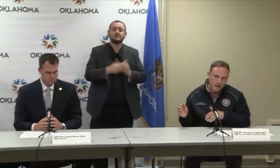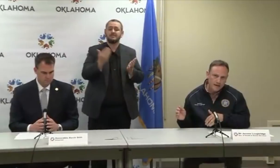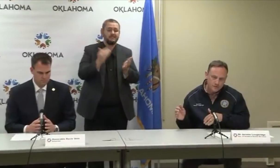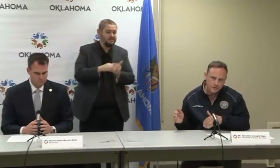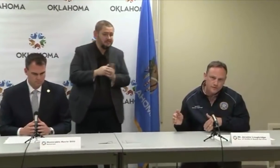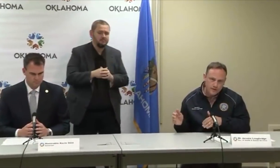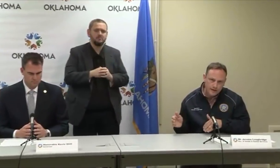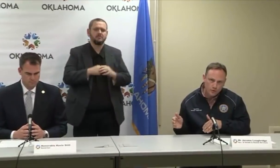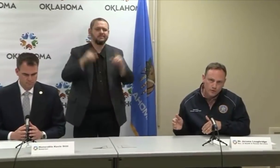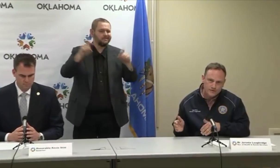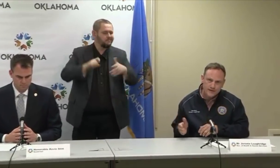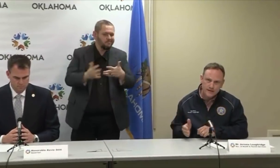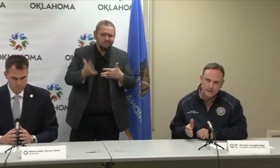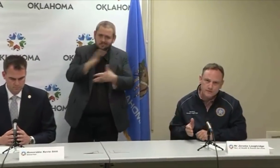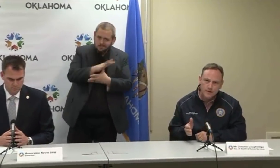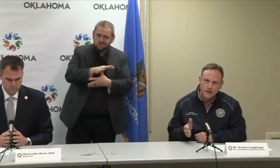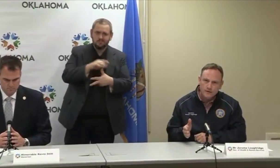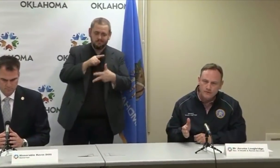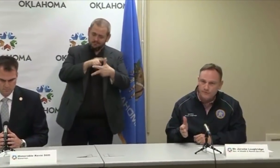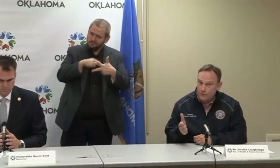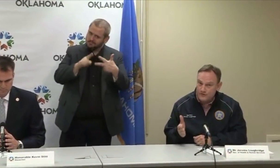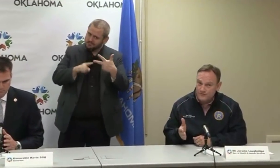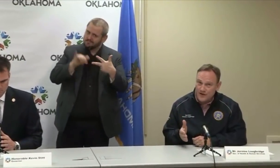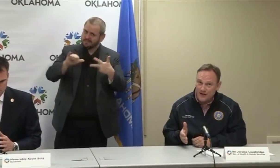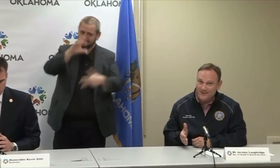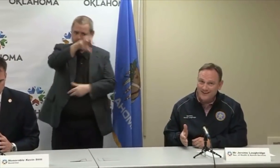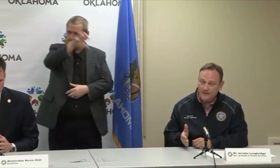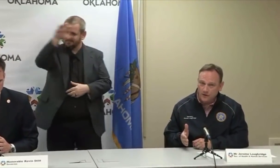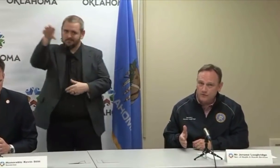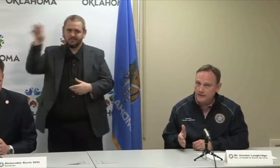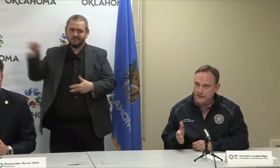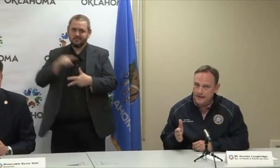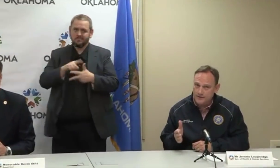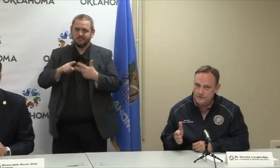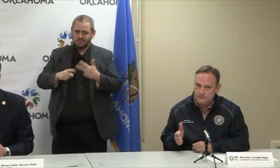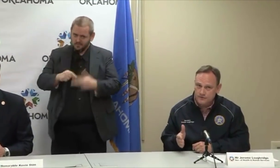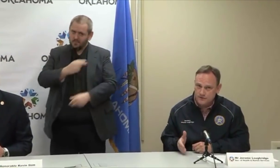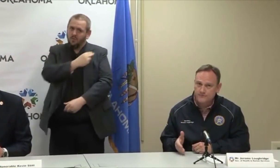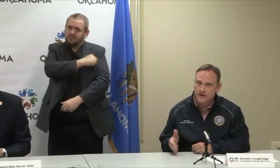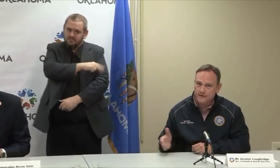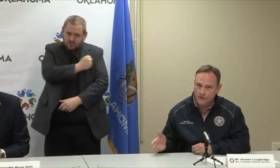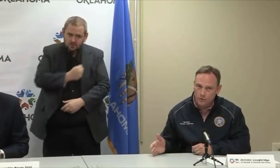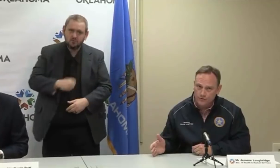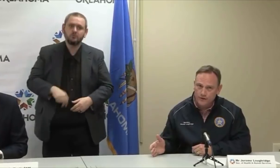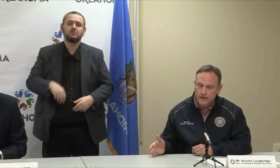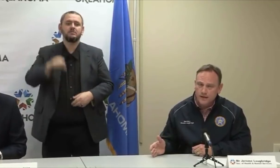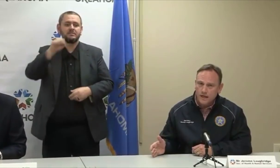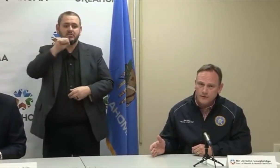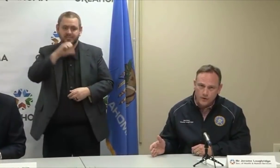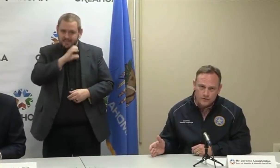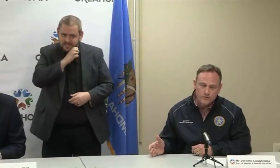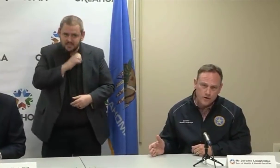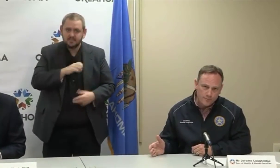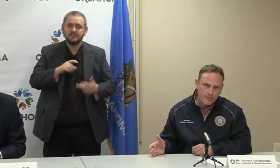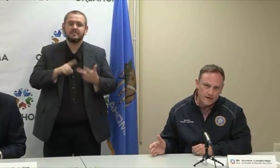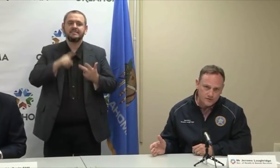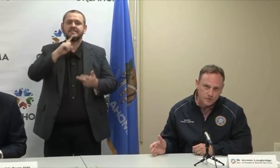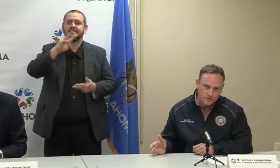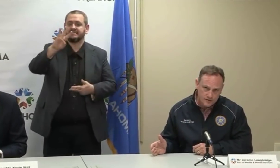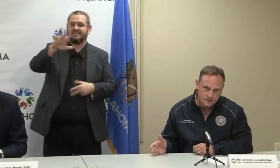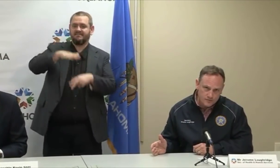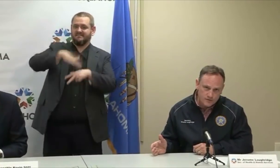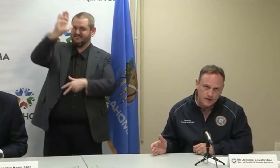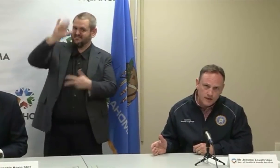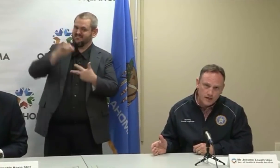are in the highest risk categories. That is, for the winds of doubt, the elderly age 65 and older and those with compromised